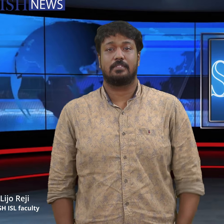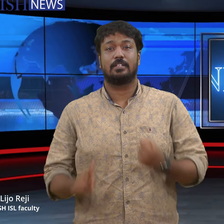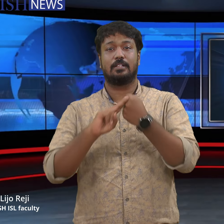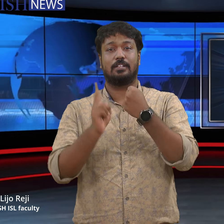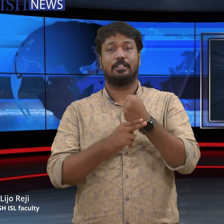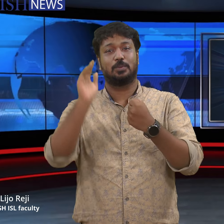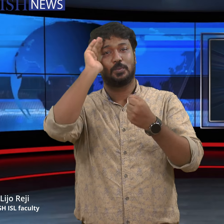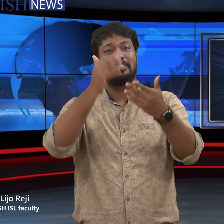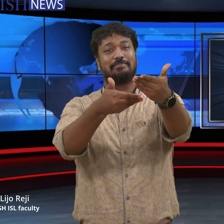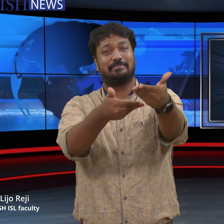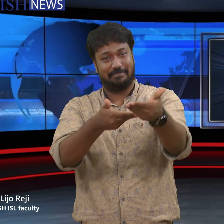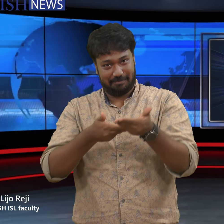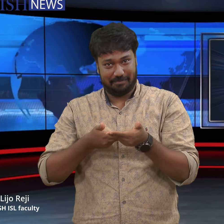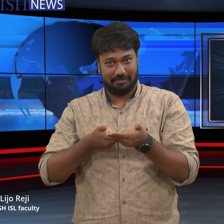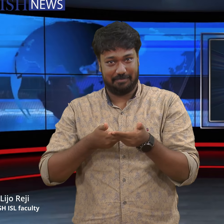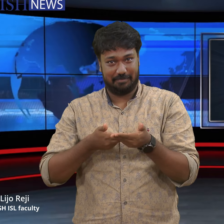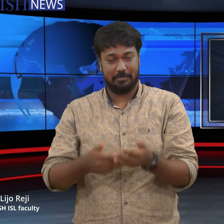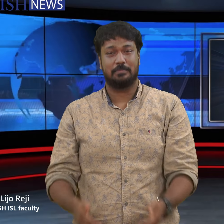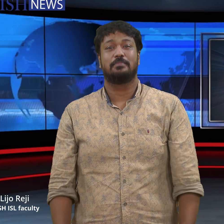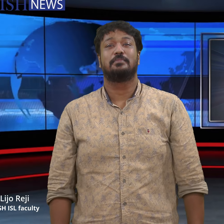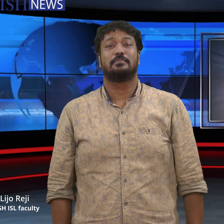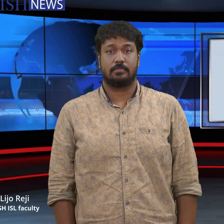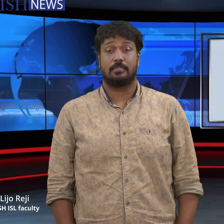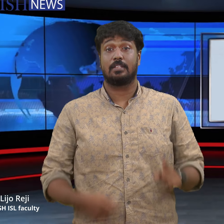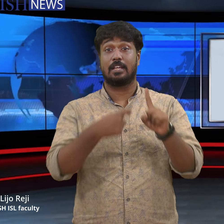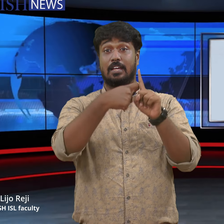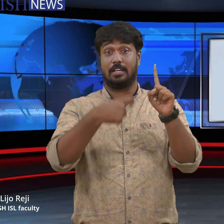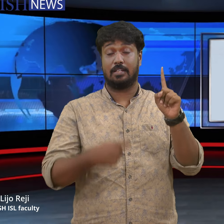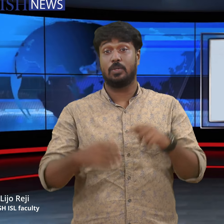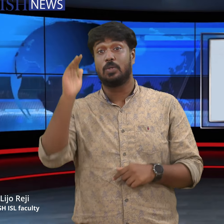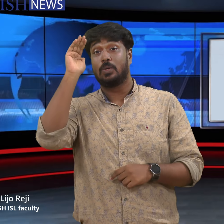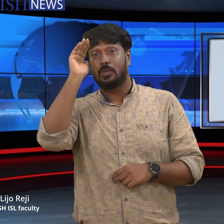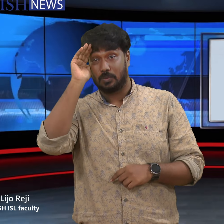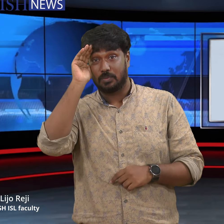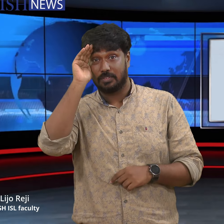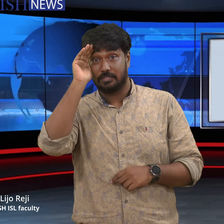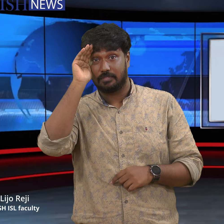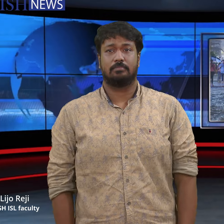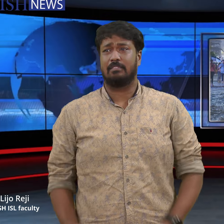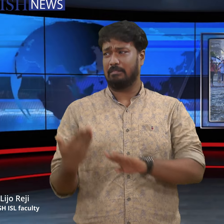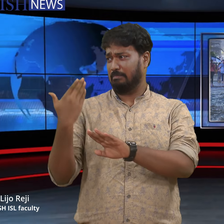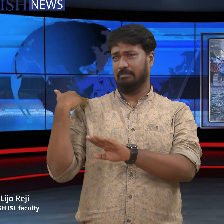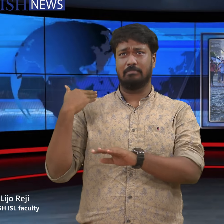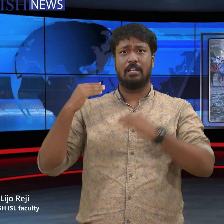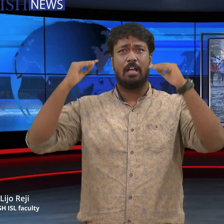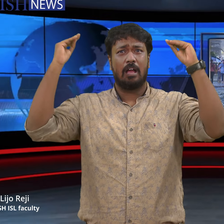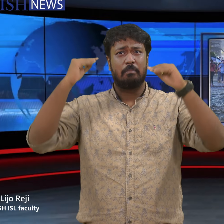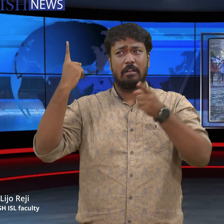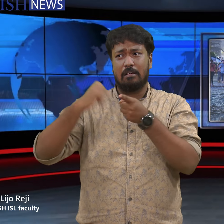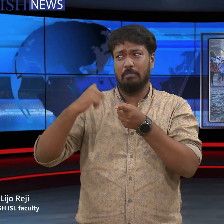Welcome to Niche News Weekly Broadcast. Regional News Six people have been killed as